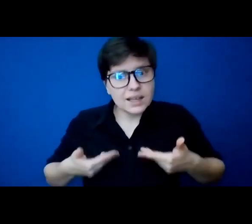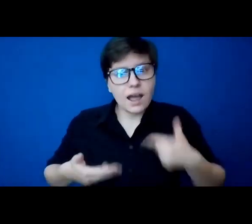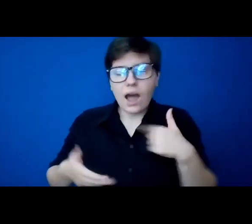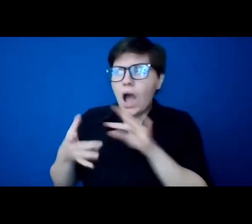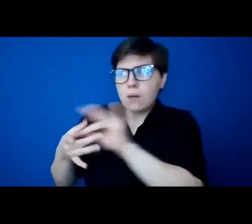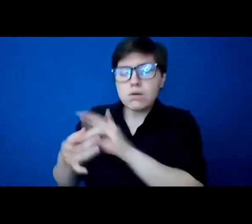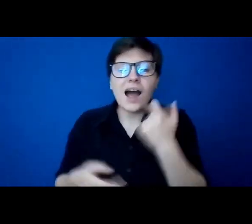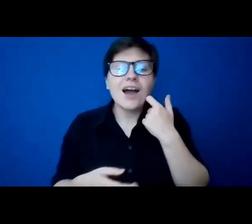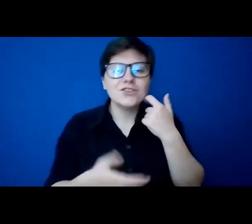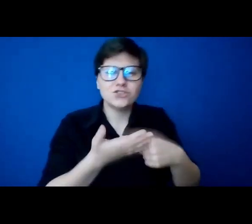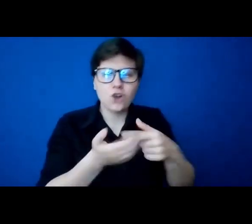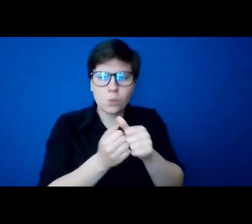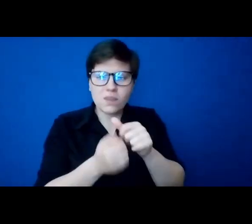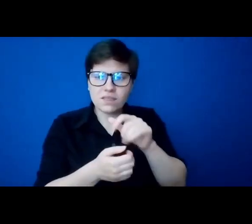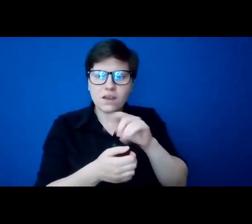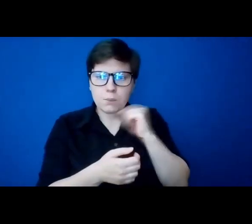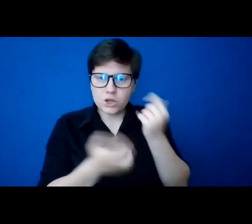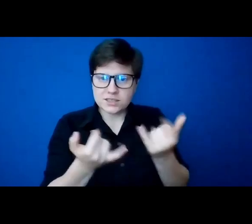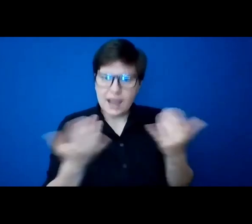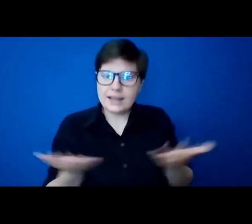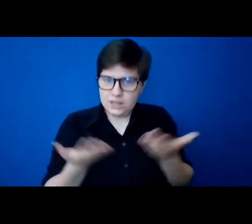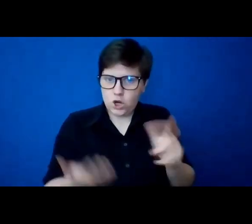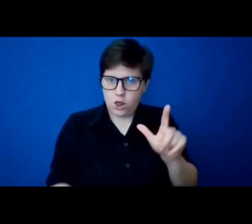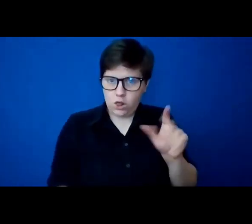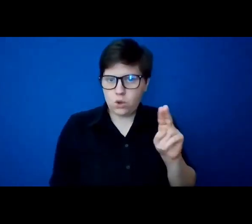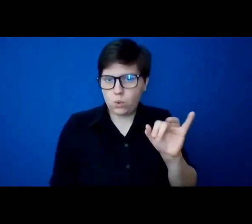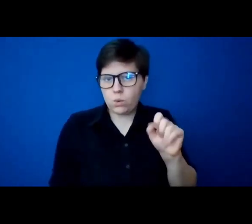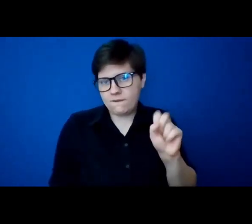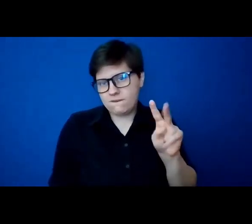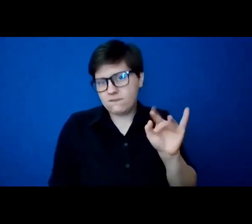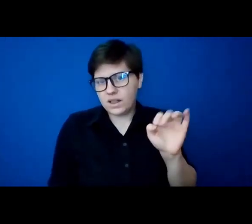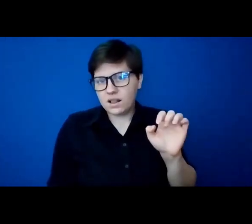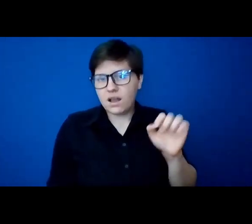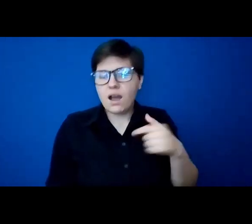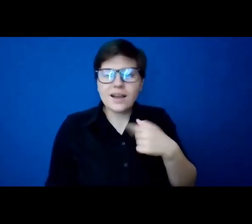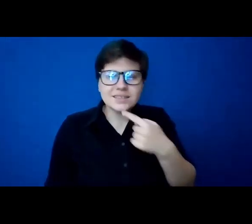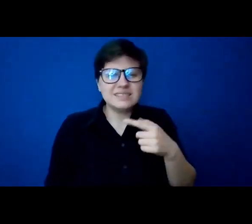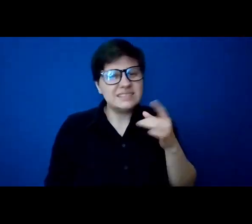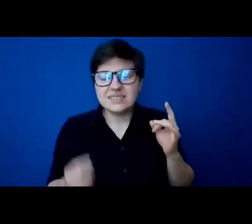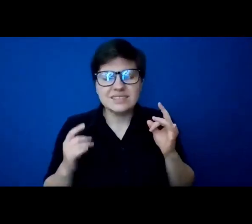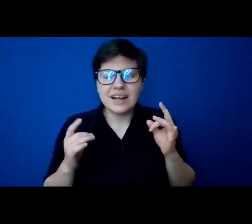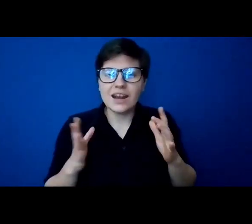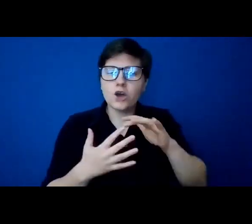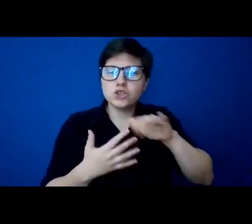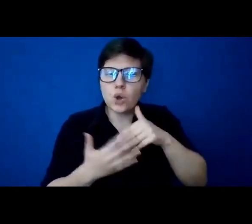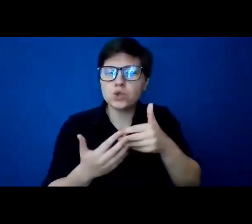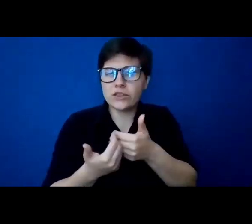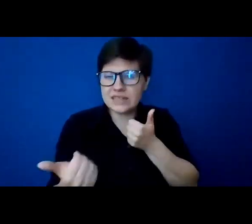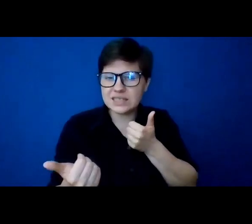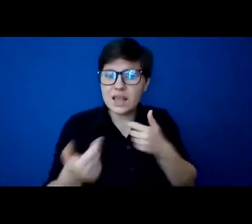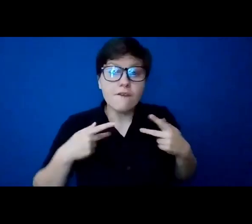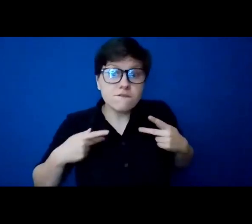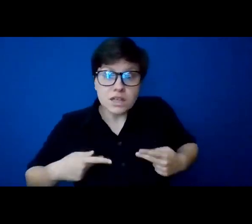just talked to our priest today here in Louisville, and one of the things I said is I hate the fact that we talk about social distancing. I like physical